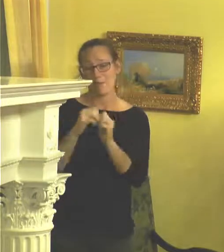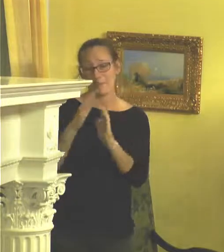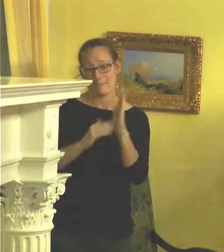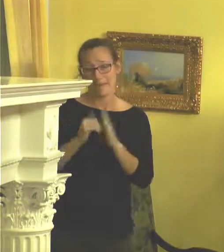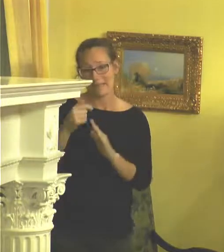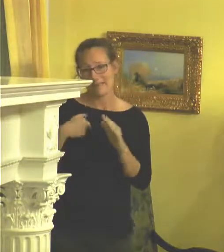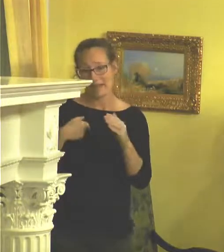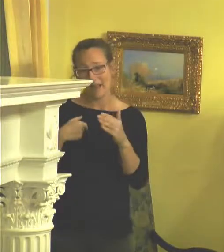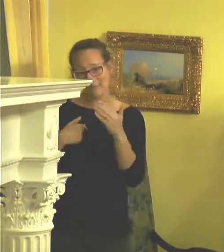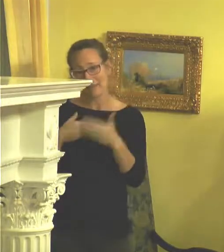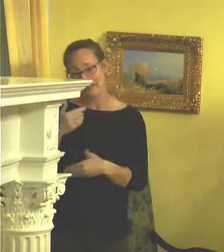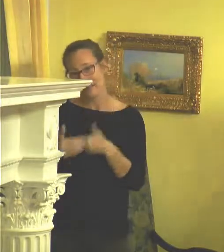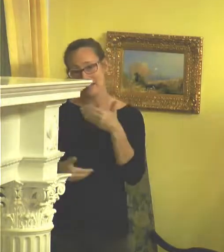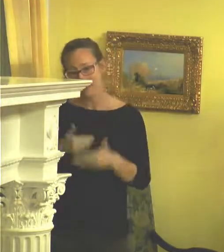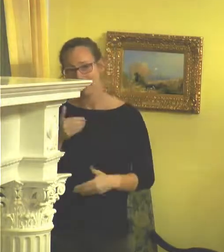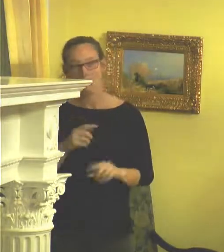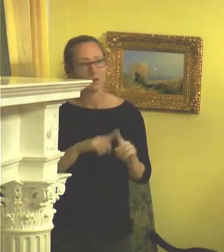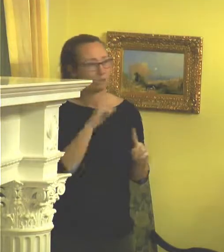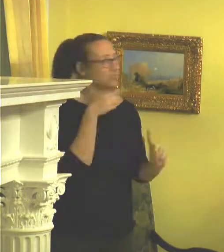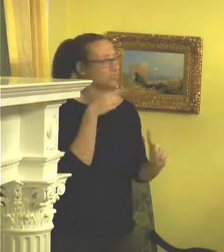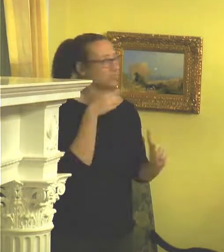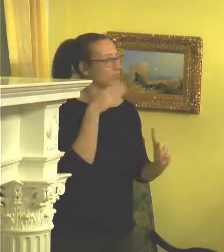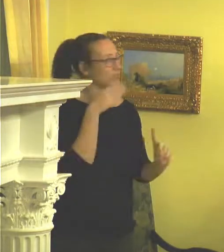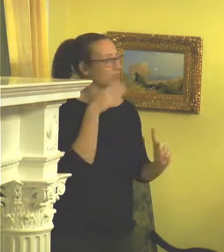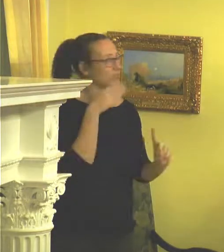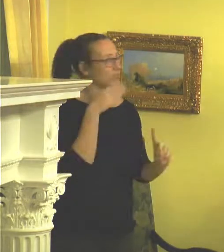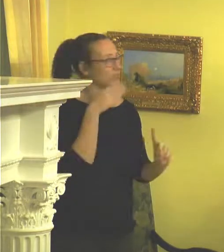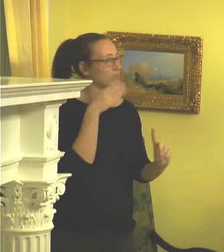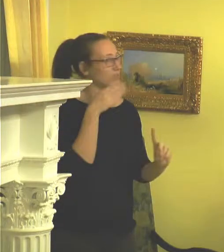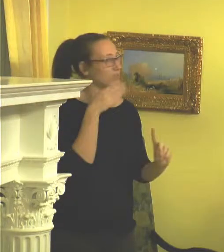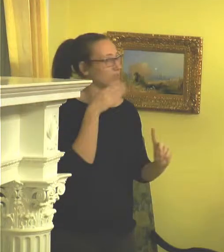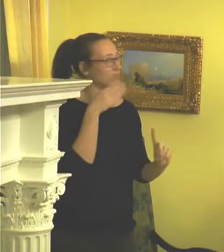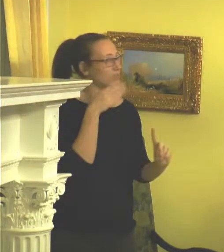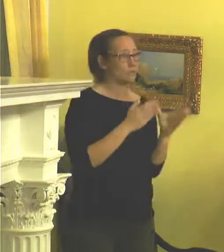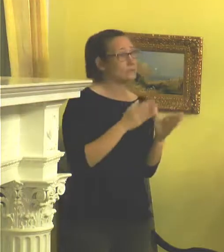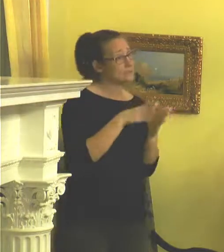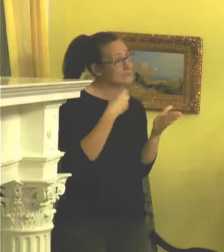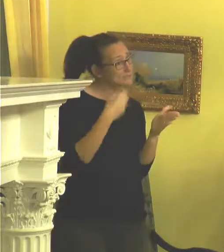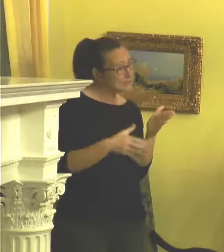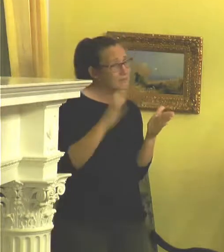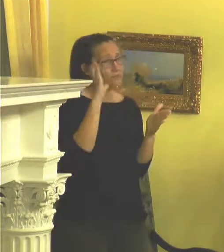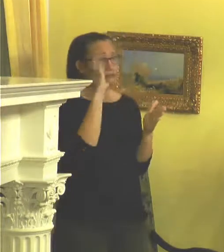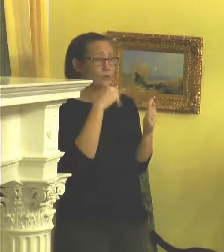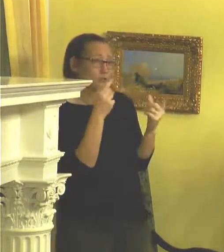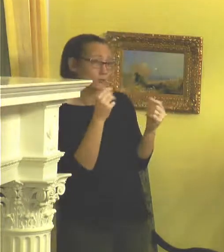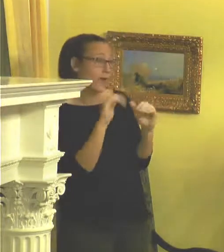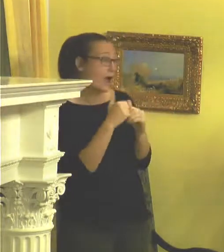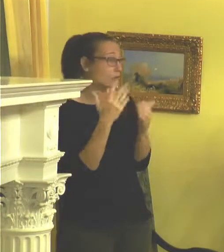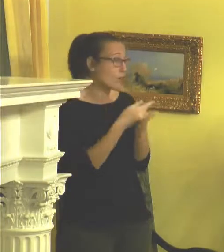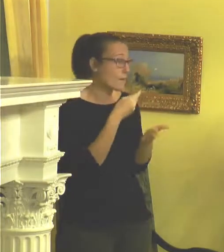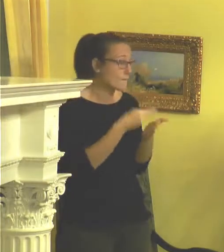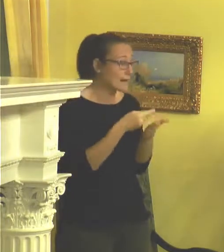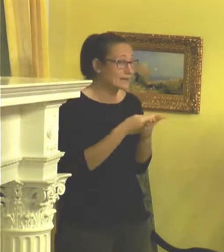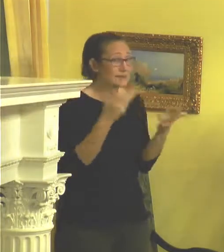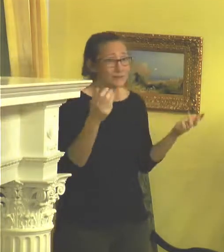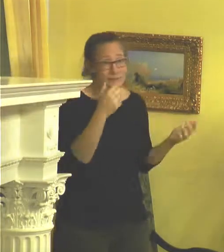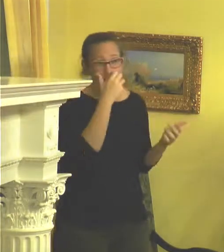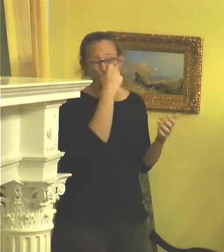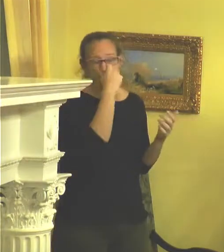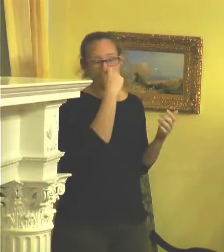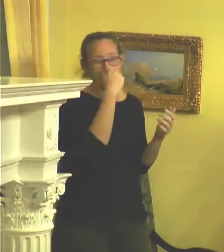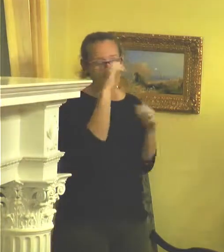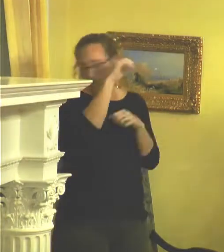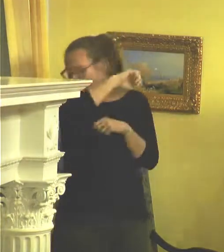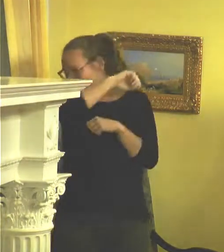steps, you know. It's a strange thing to do. It's an expensive thing to do. How do you make money from it? All those things, you know.